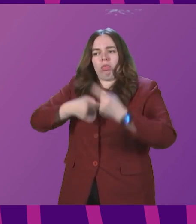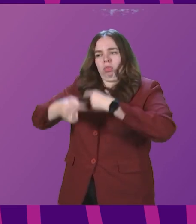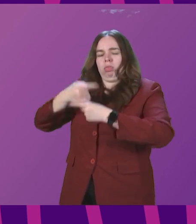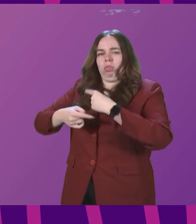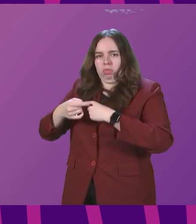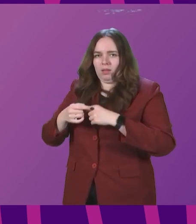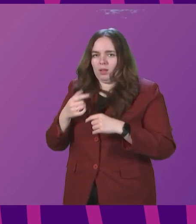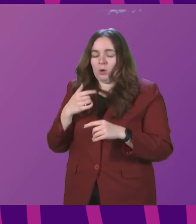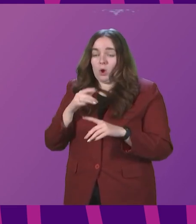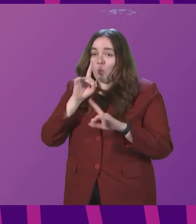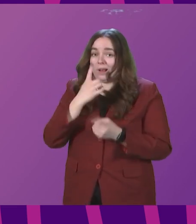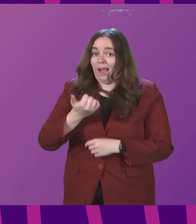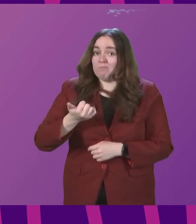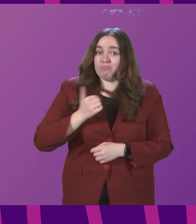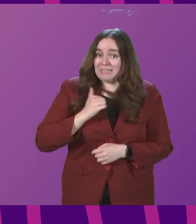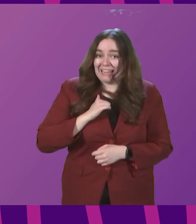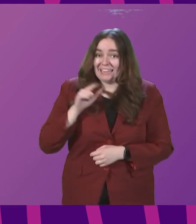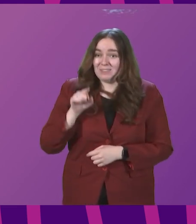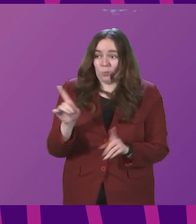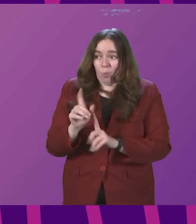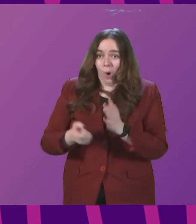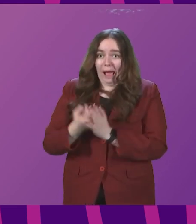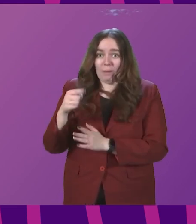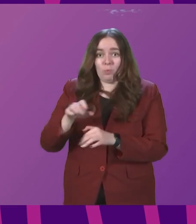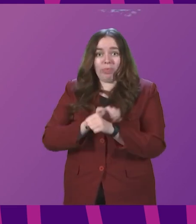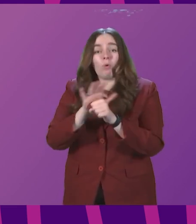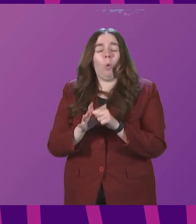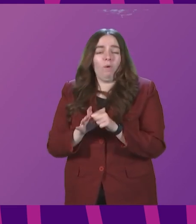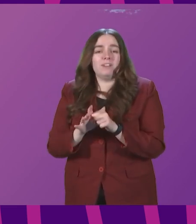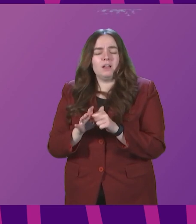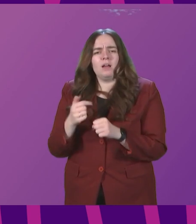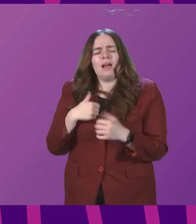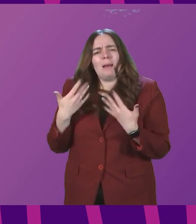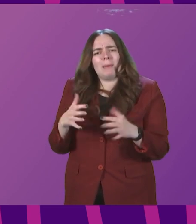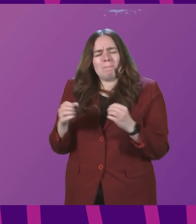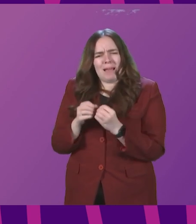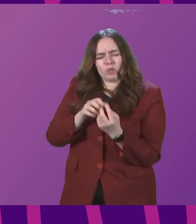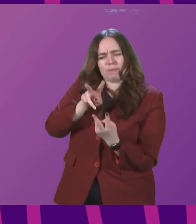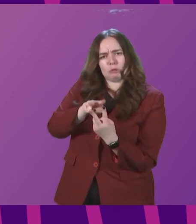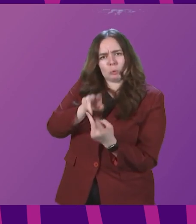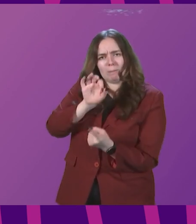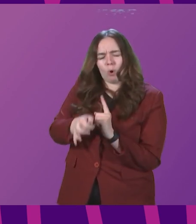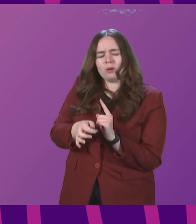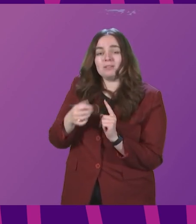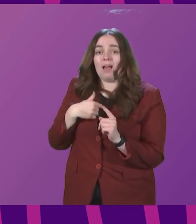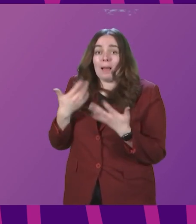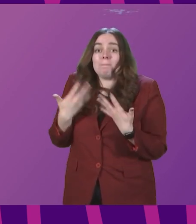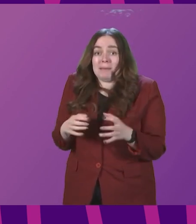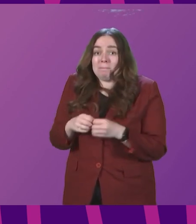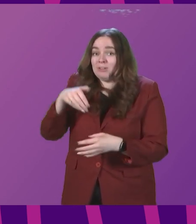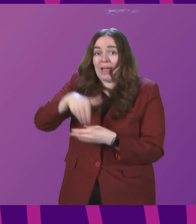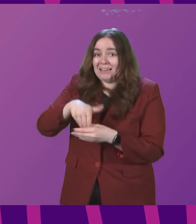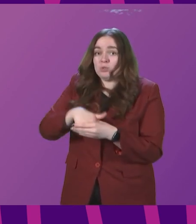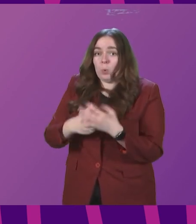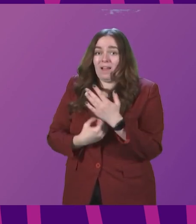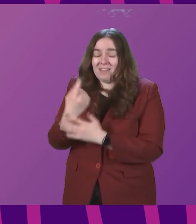despite the unpredictabilities we know are associated with this virus. I did mention on the two specific points, I did mention indoor events. I